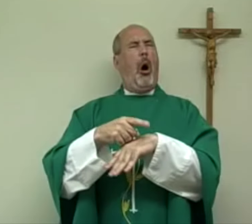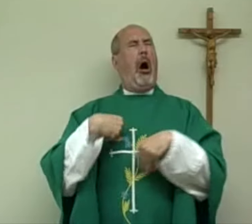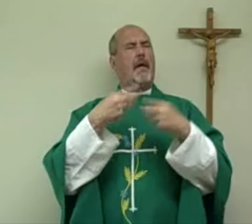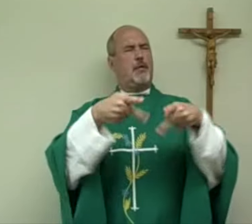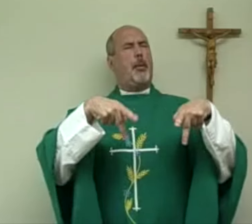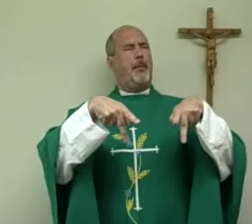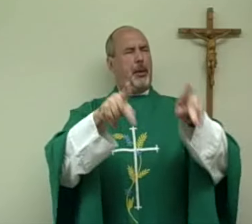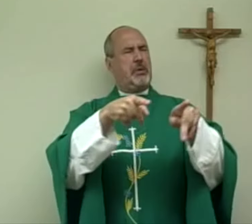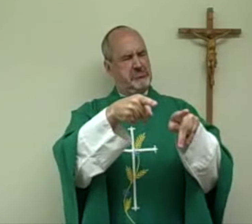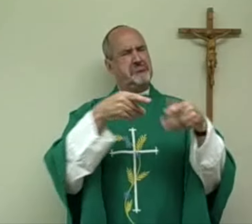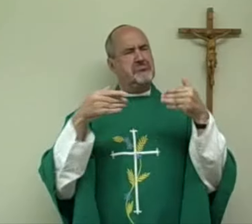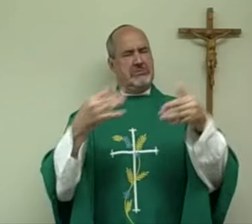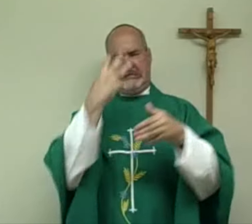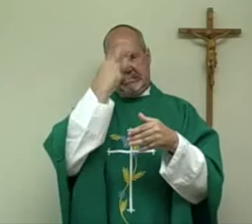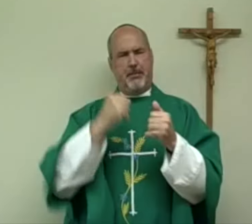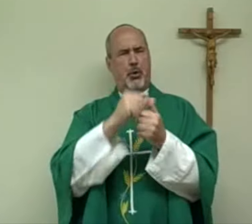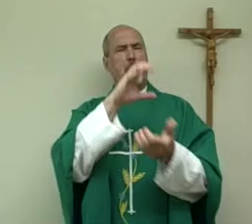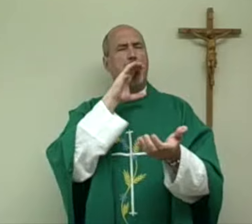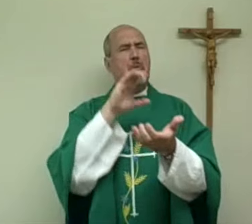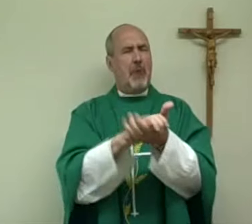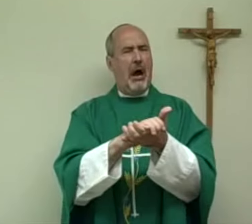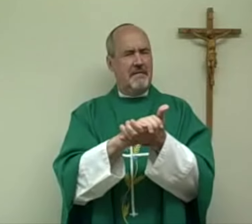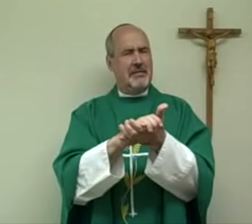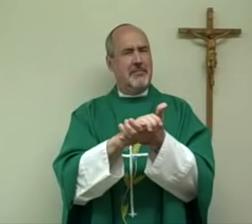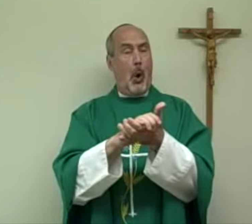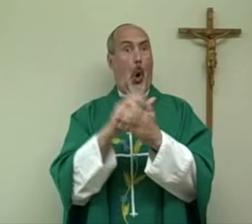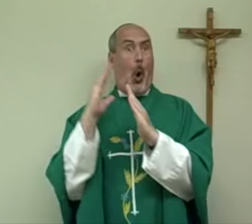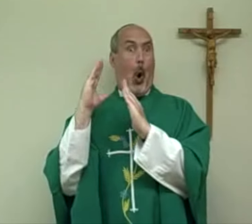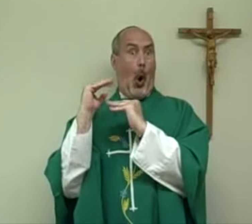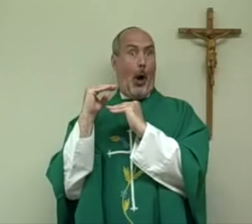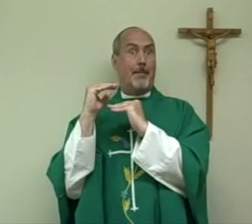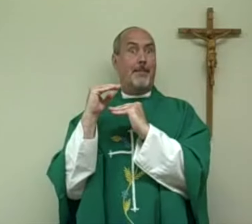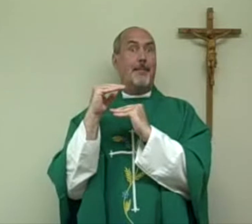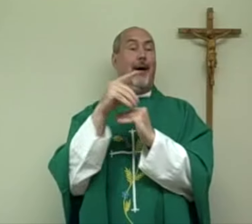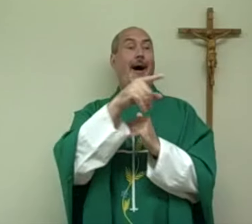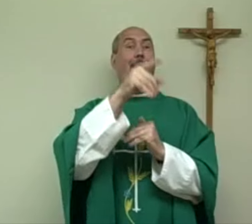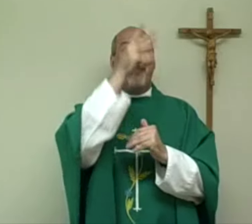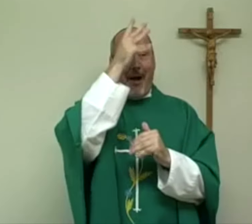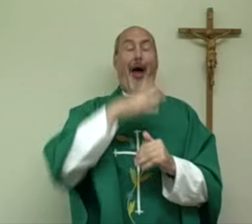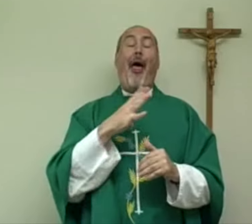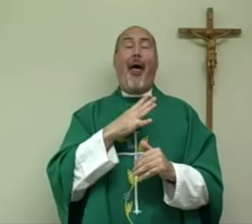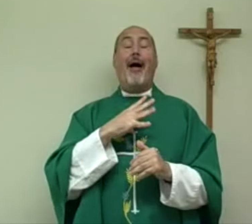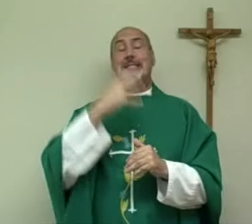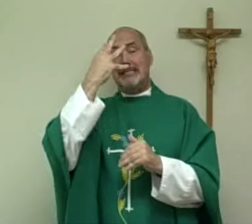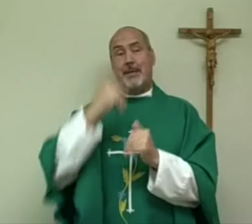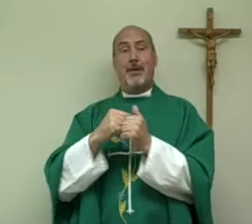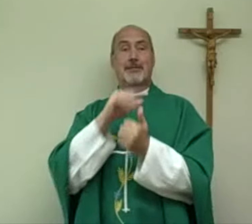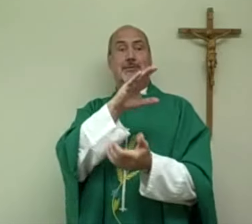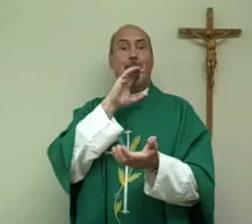soldier on duty, and tried to trick him and say that he gave him permission to go sleep with his wife.